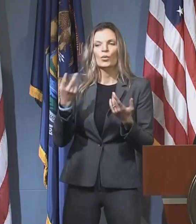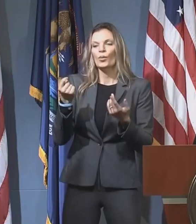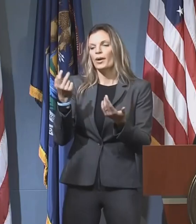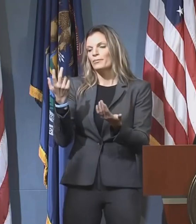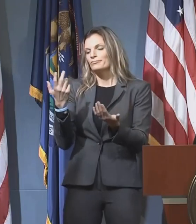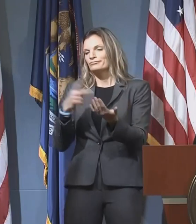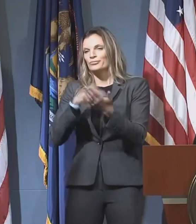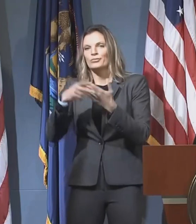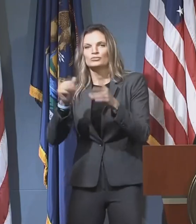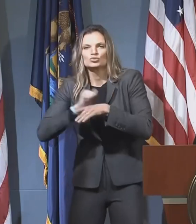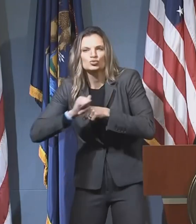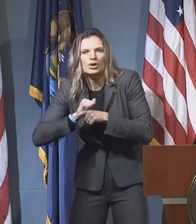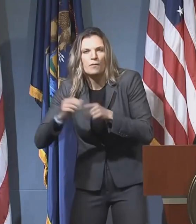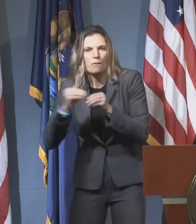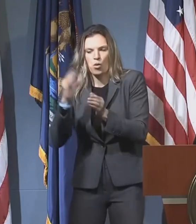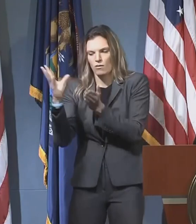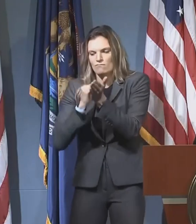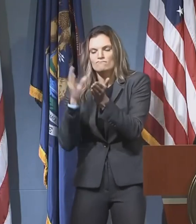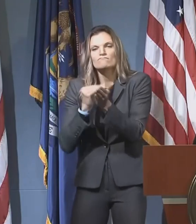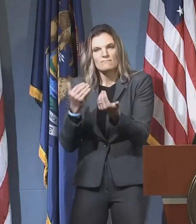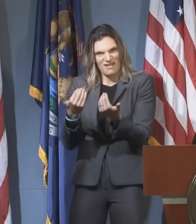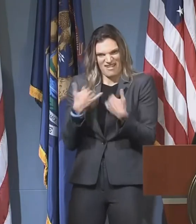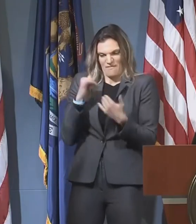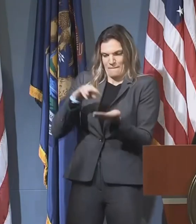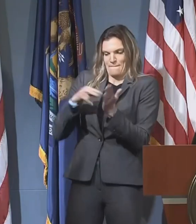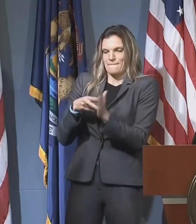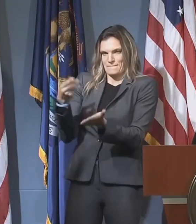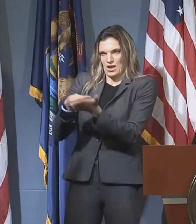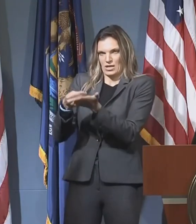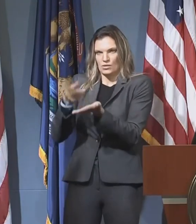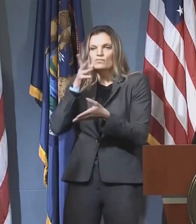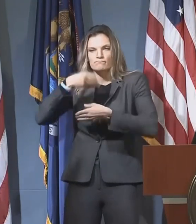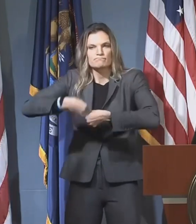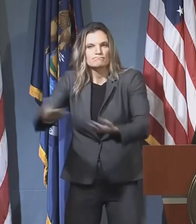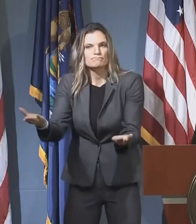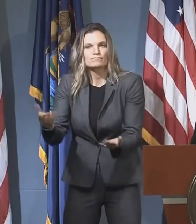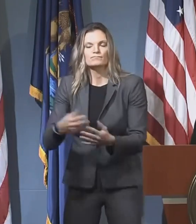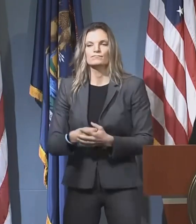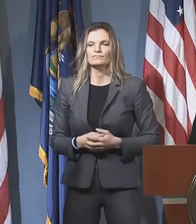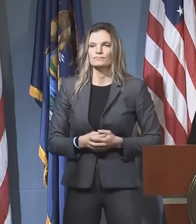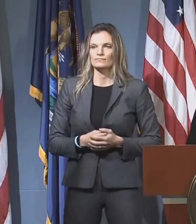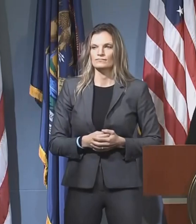degree. And that's the intent of those dollars and that's what they're going to be used for.